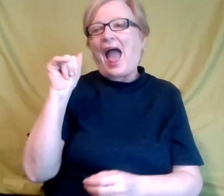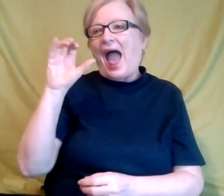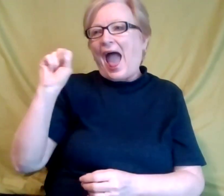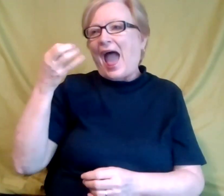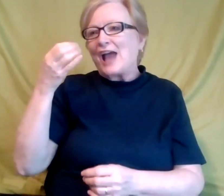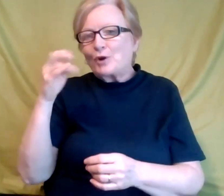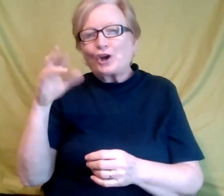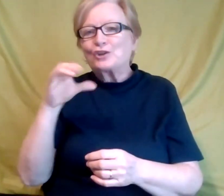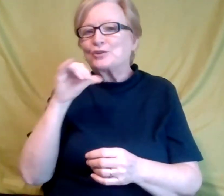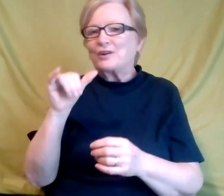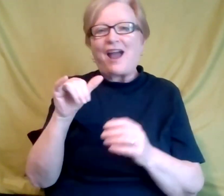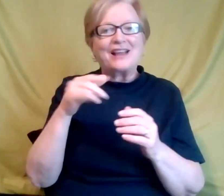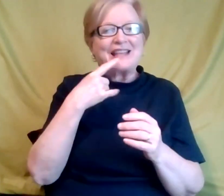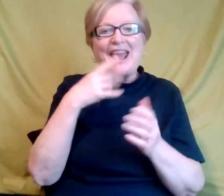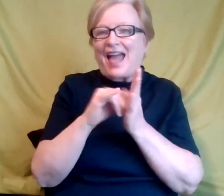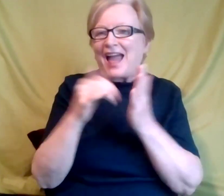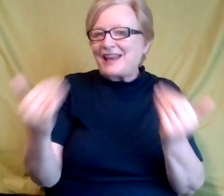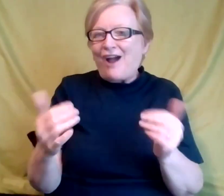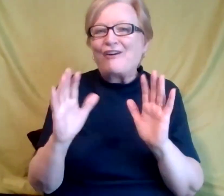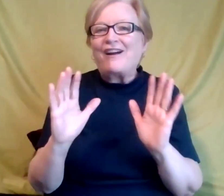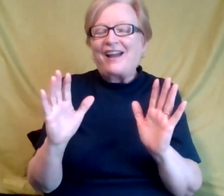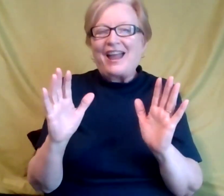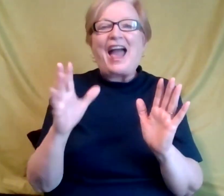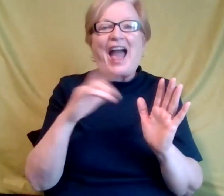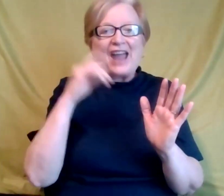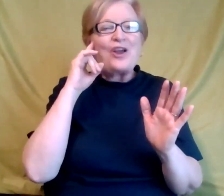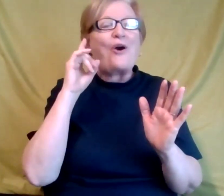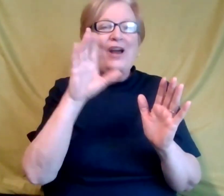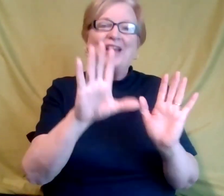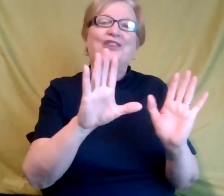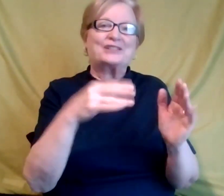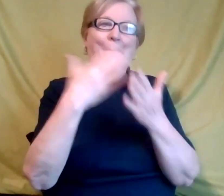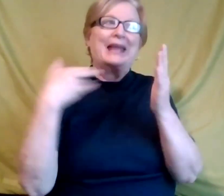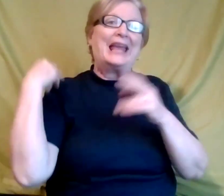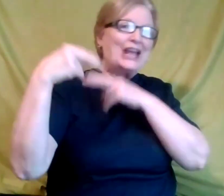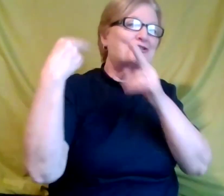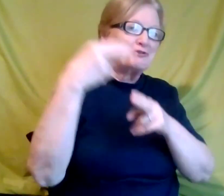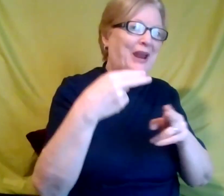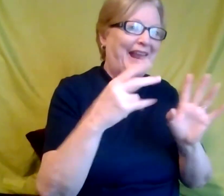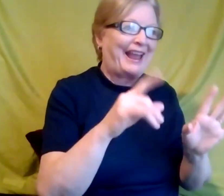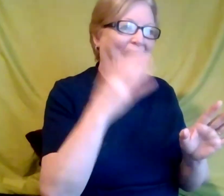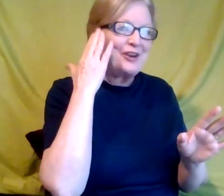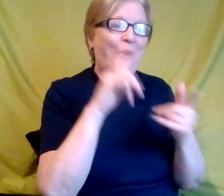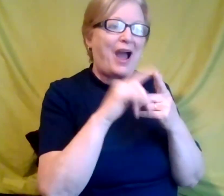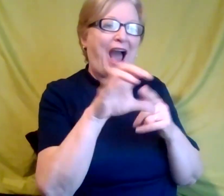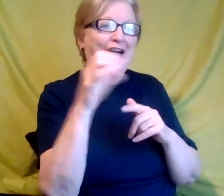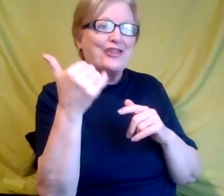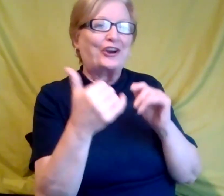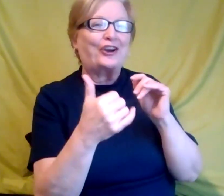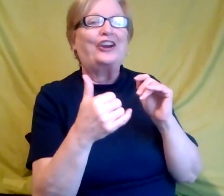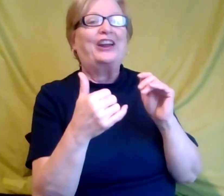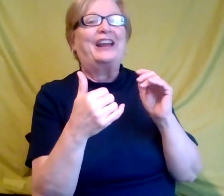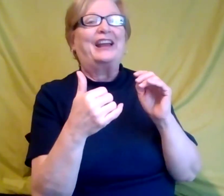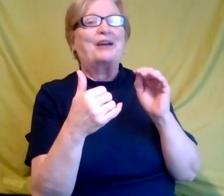you know, where. Yeah. And there's a history behind it, but that's another, that's another, that I was gonna say, that's another show, but that's another,